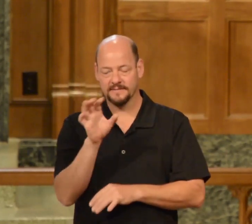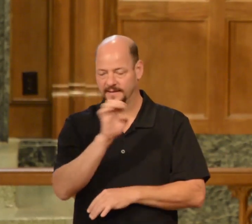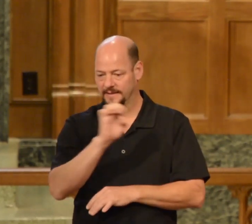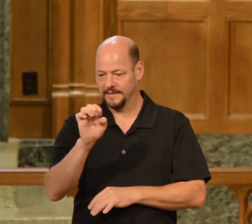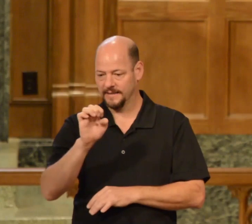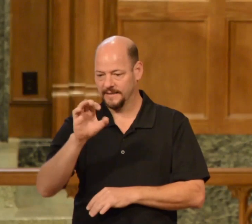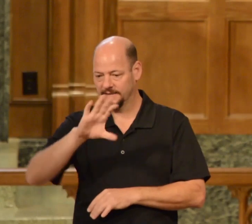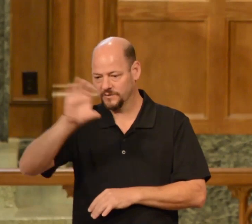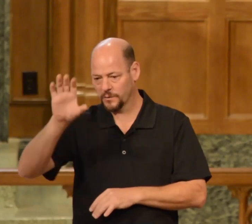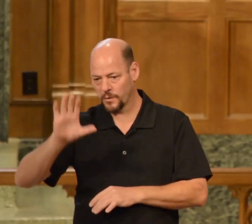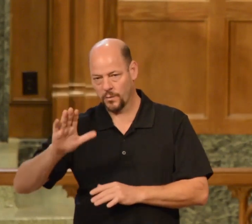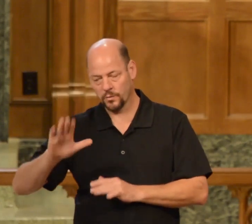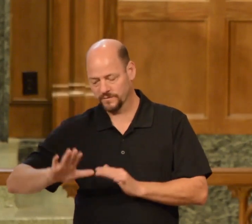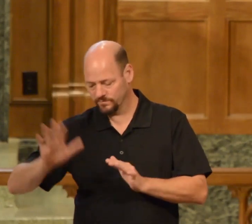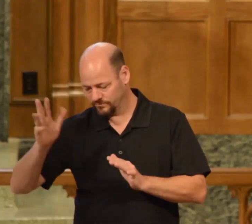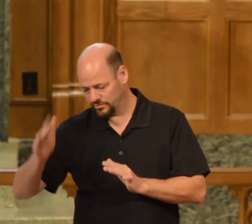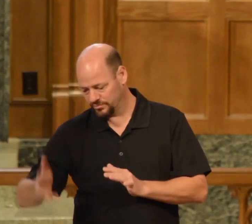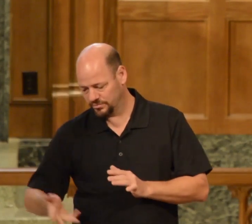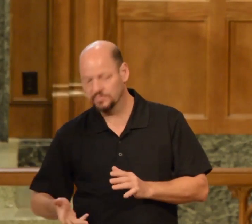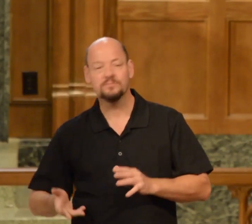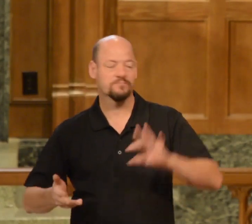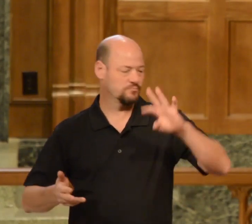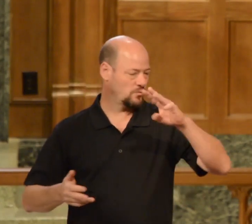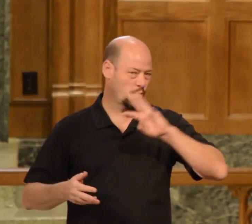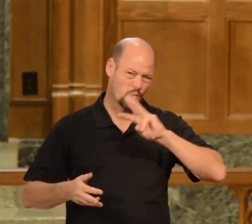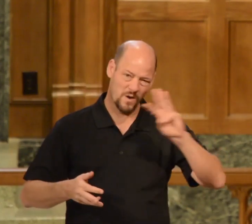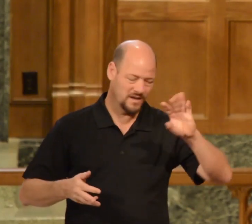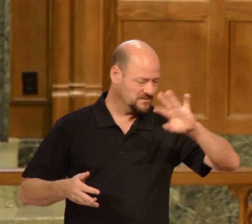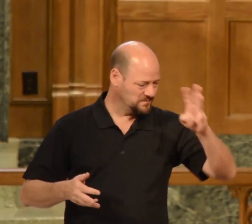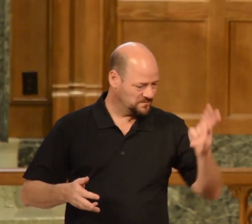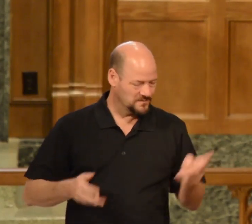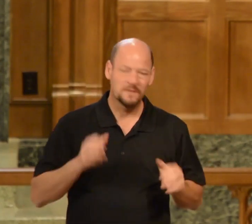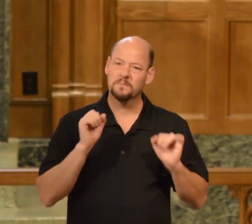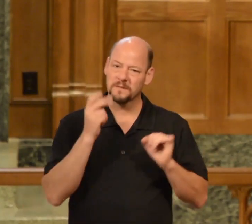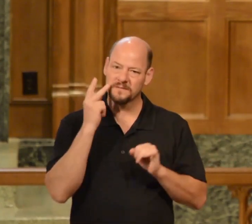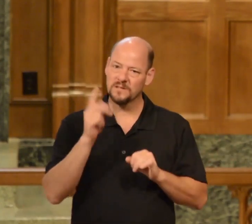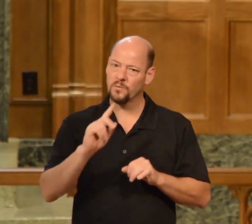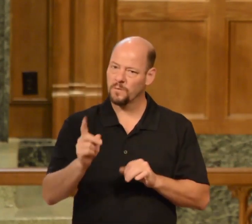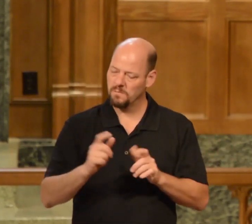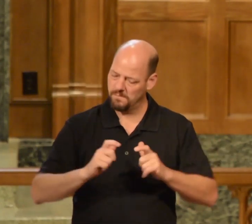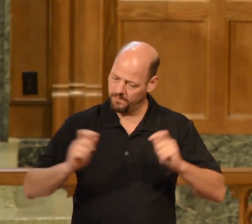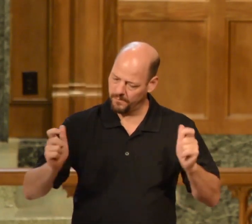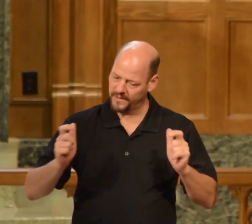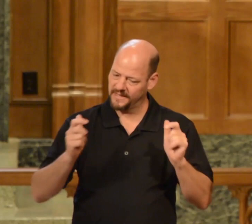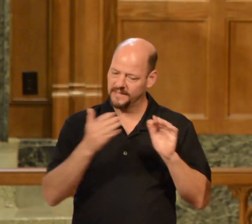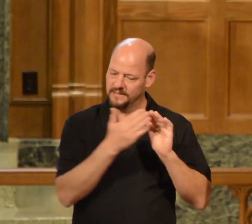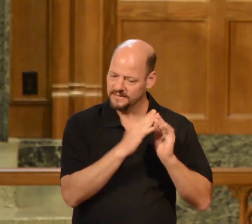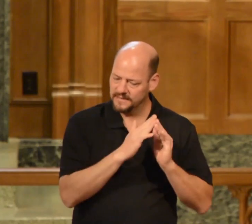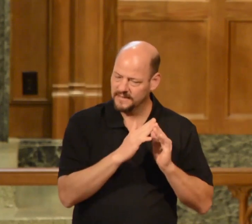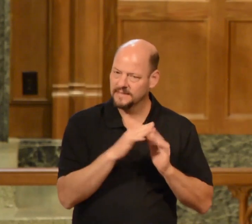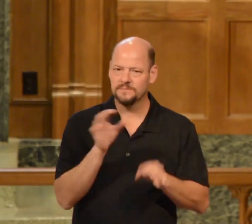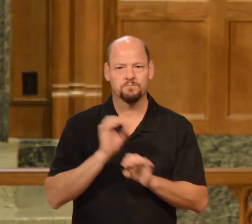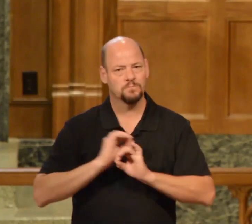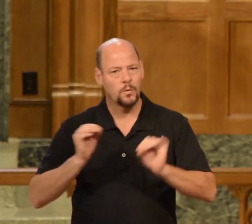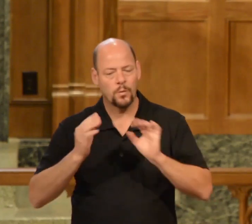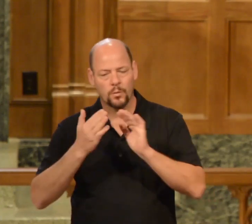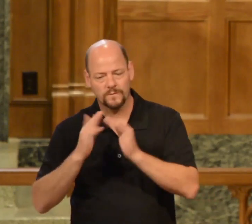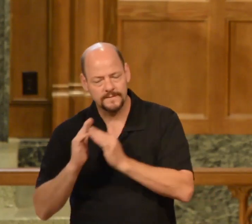lights and all along the west coast and you can see where the big cities are and where no cities are. It's like a map of